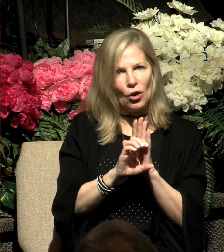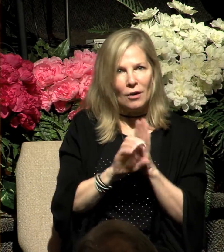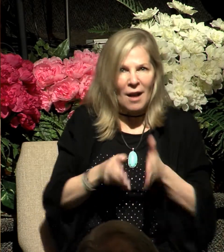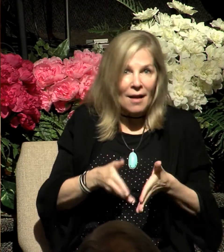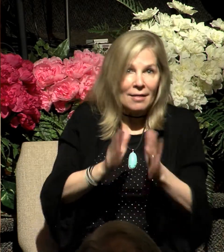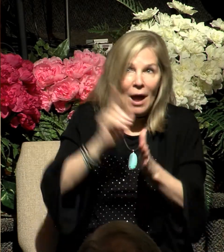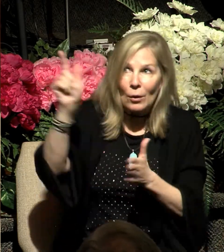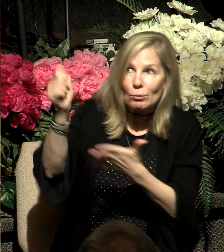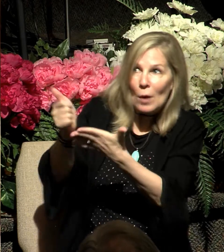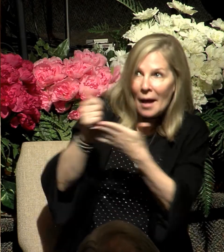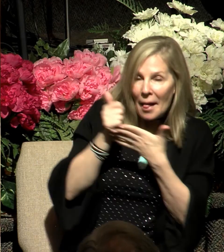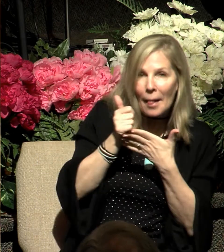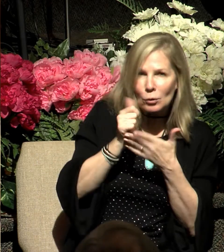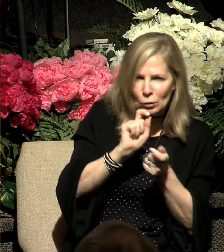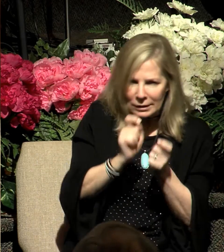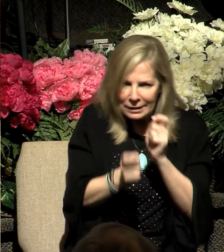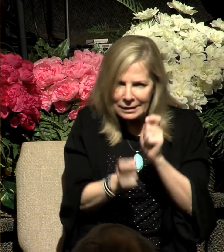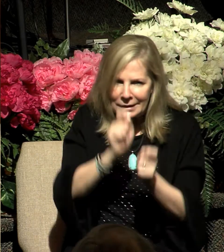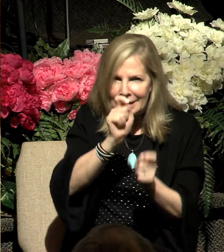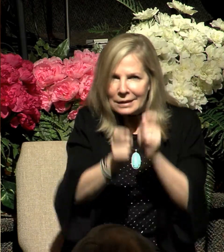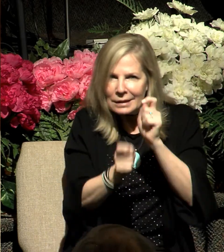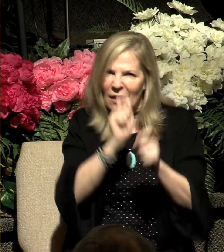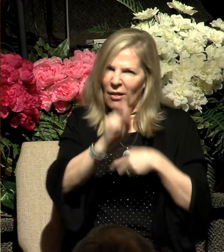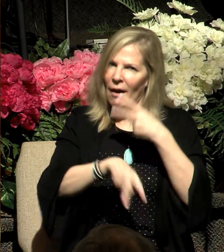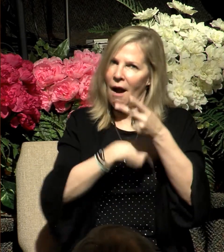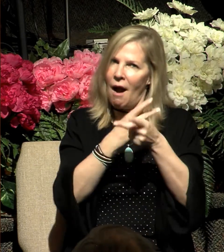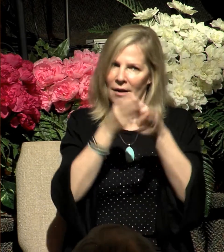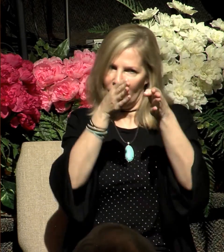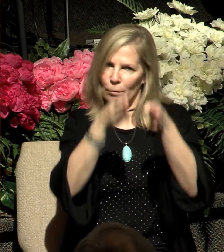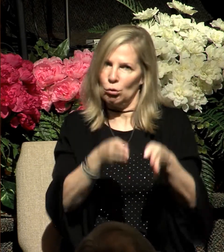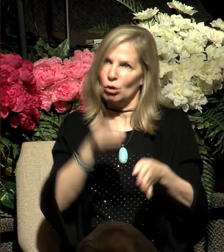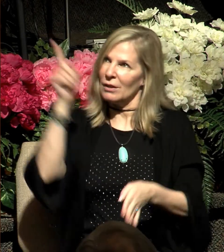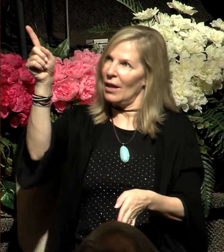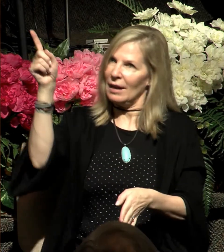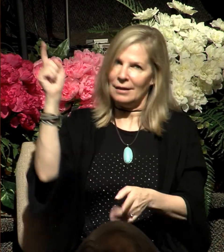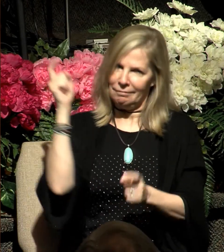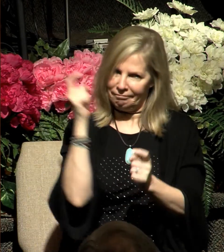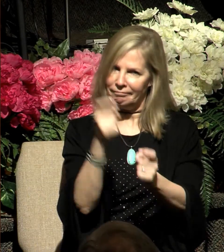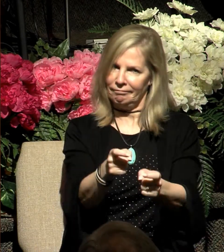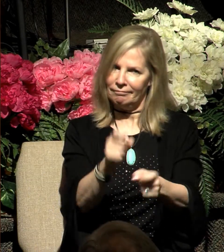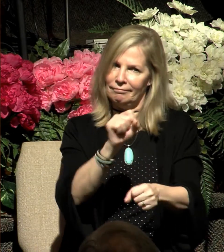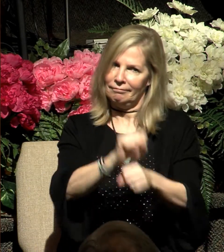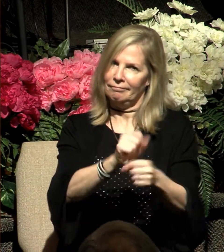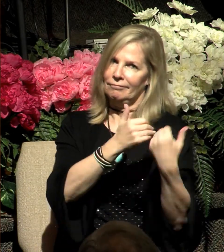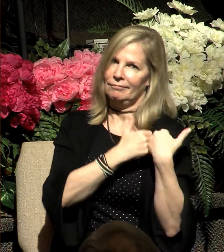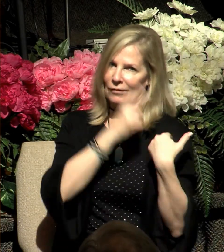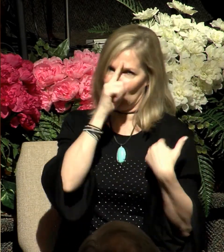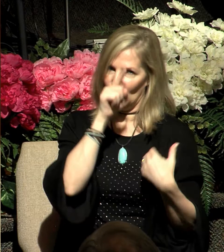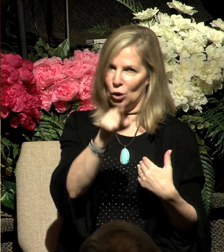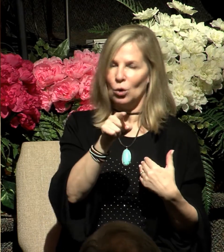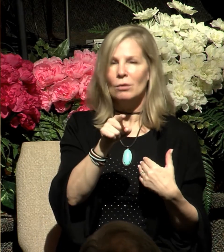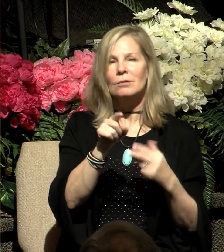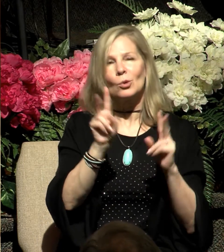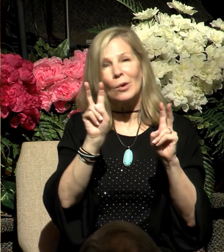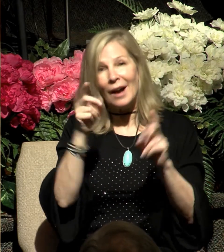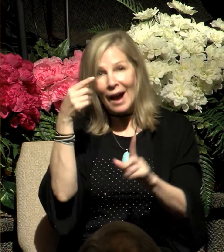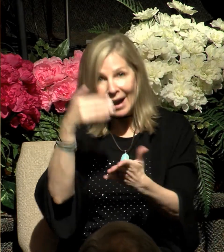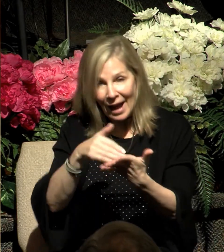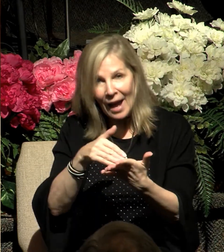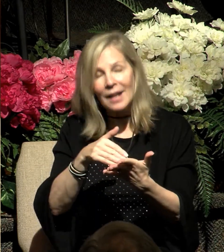individual who he has equipped for the task that he has for you. So be patient. Now with Moses,